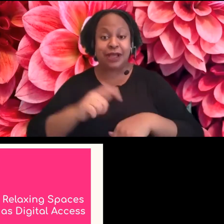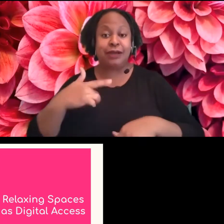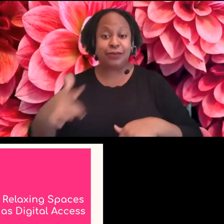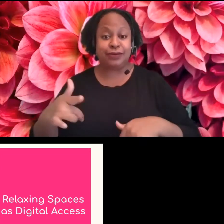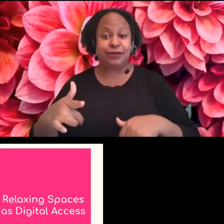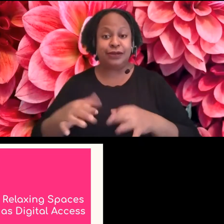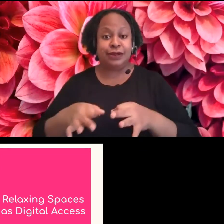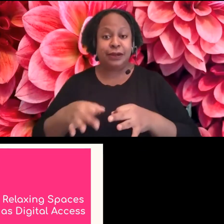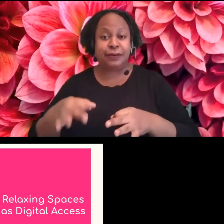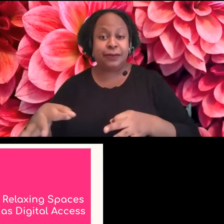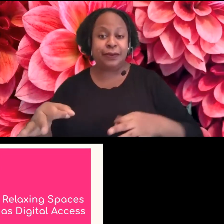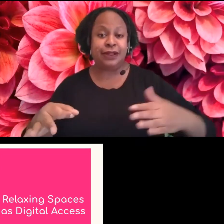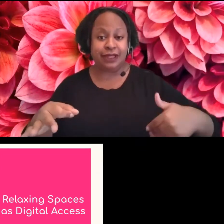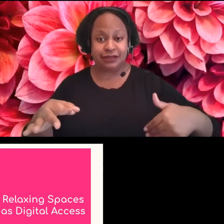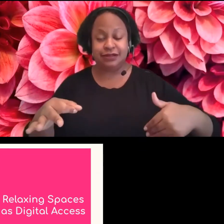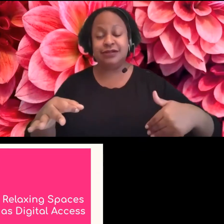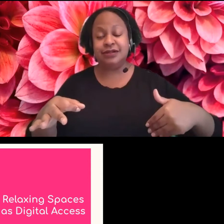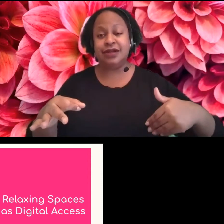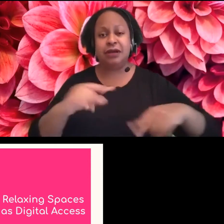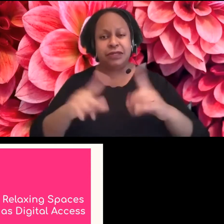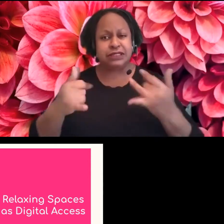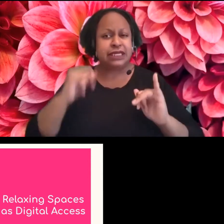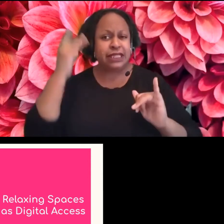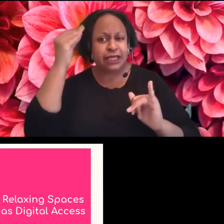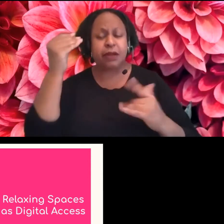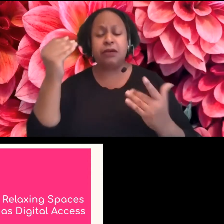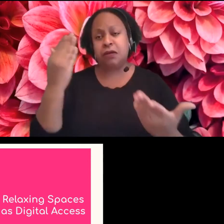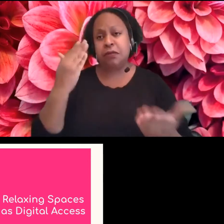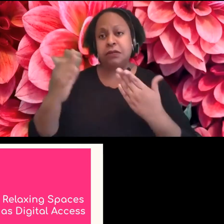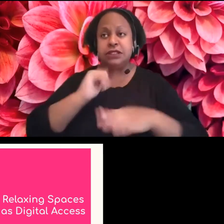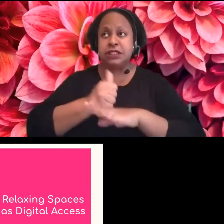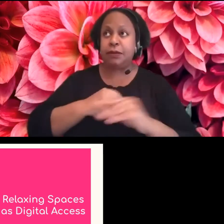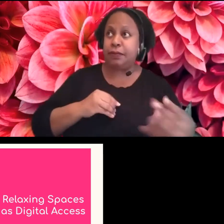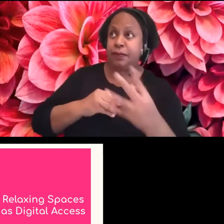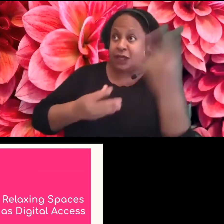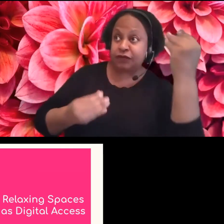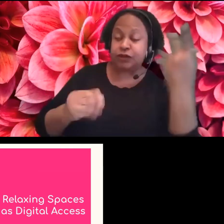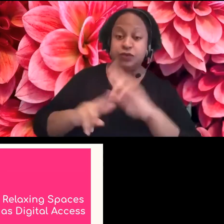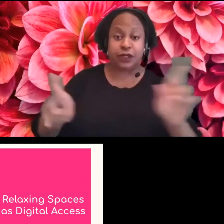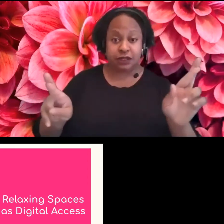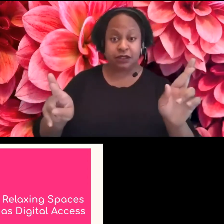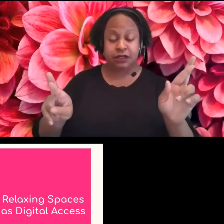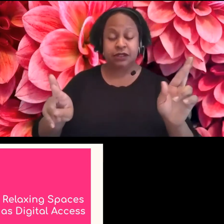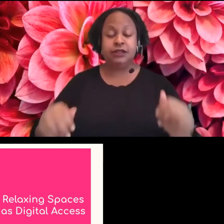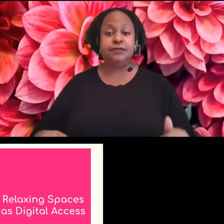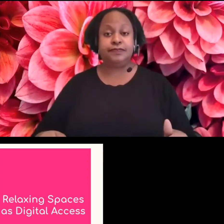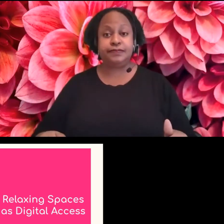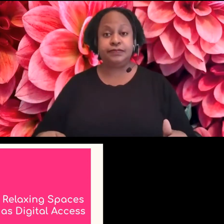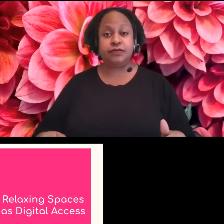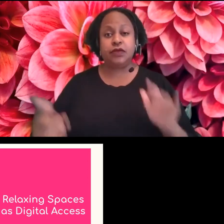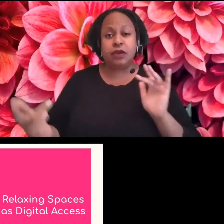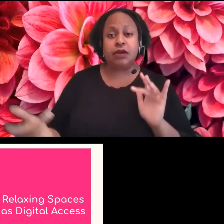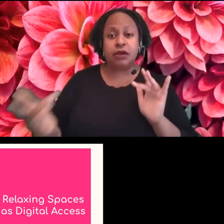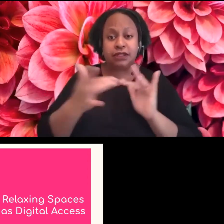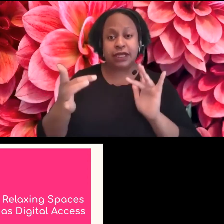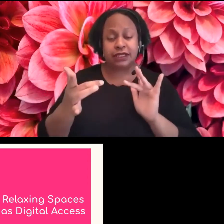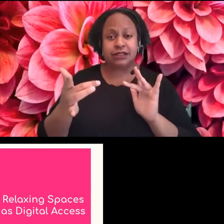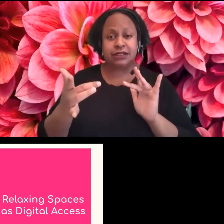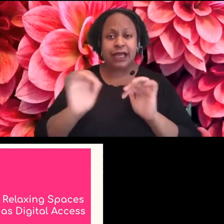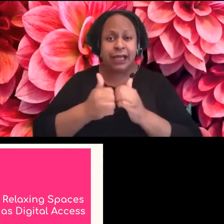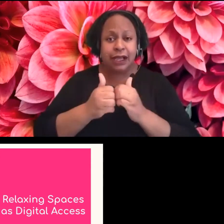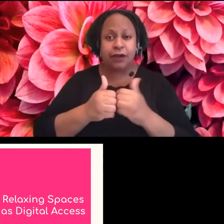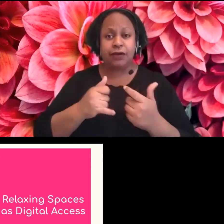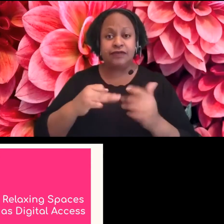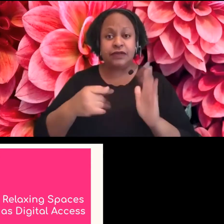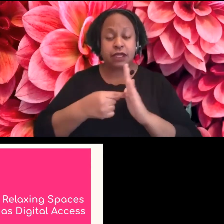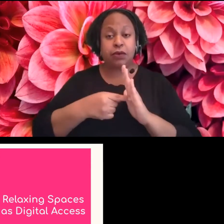but it's still, you know, I think it's still something to think about multiple modes of contact. So, you know, if you want to speak off mic, if you want to go